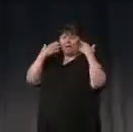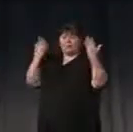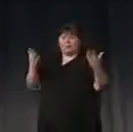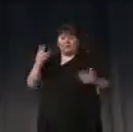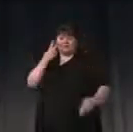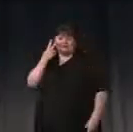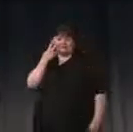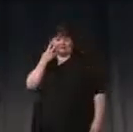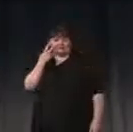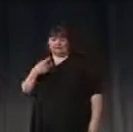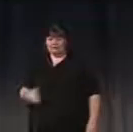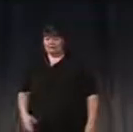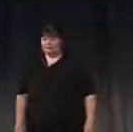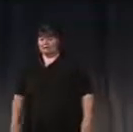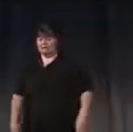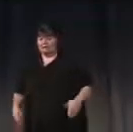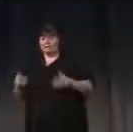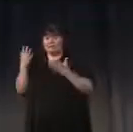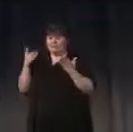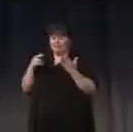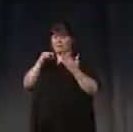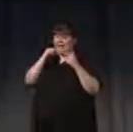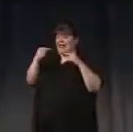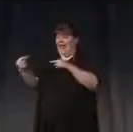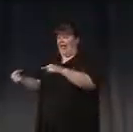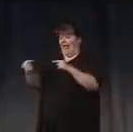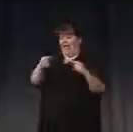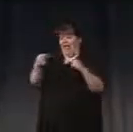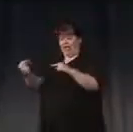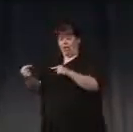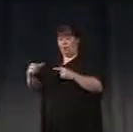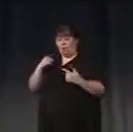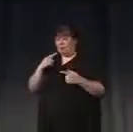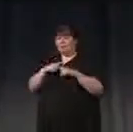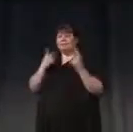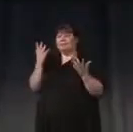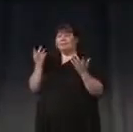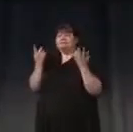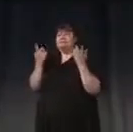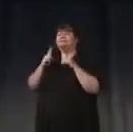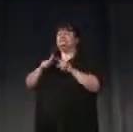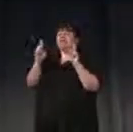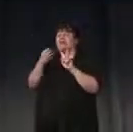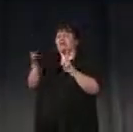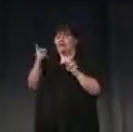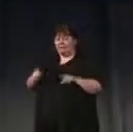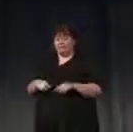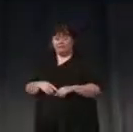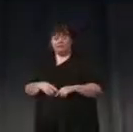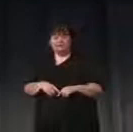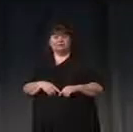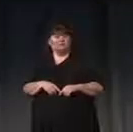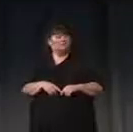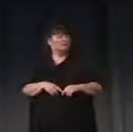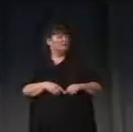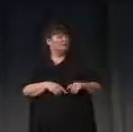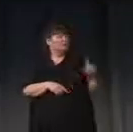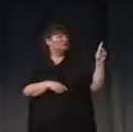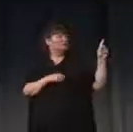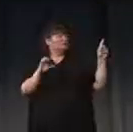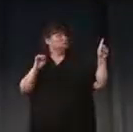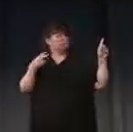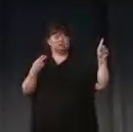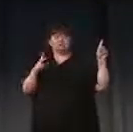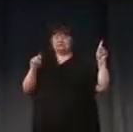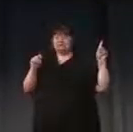And correct me if I'm wrong, maybe it's not a tension at all, but some other kind of synergy. His lab, I was speaking now of Josh